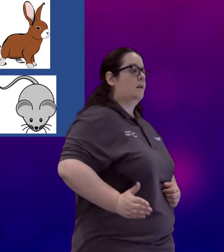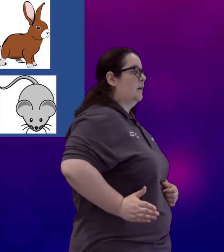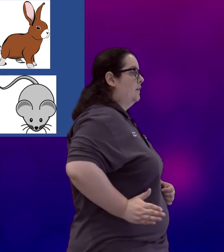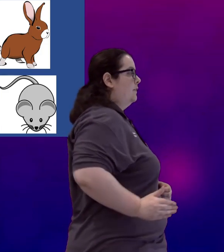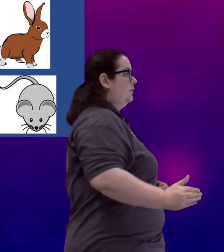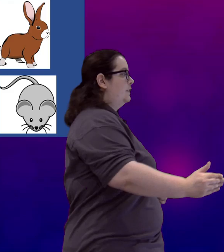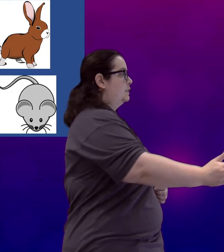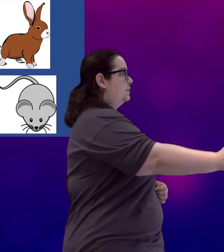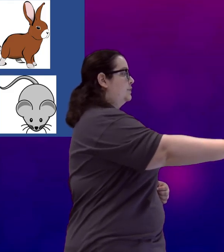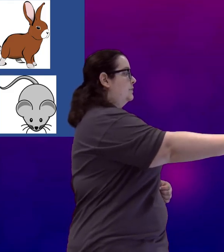Fish.